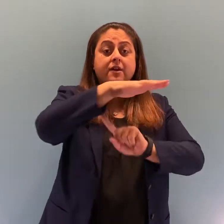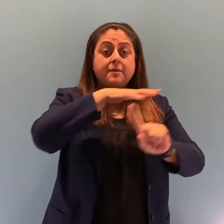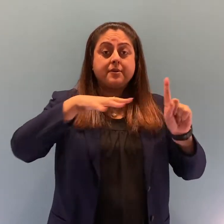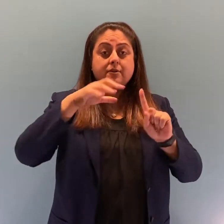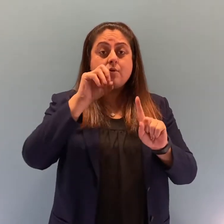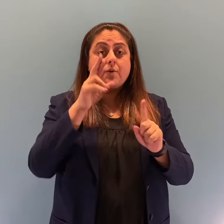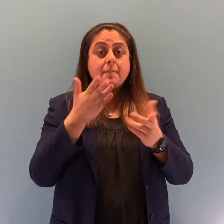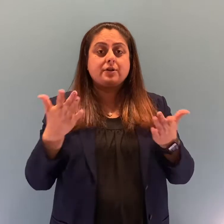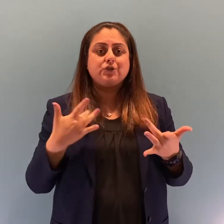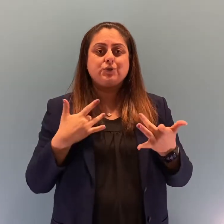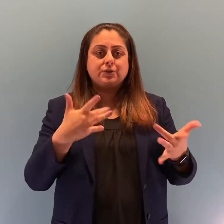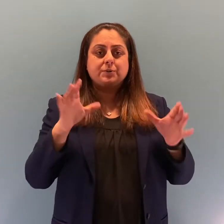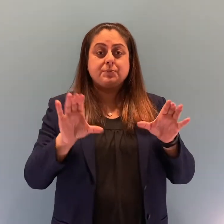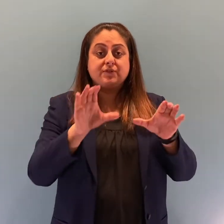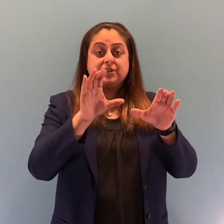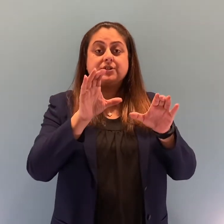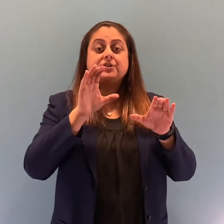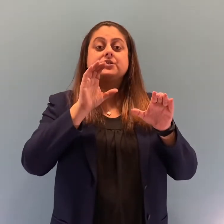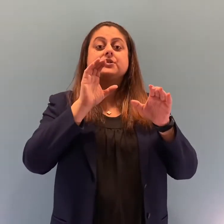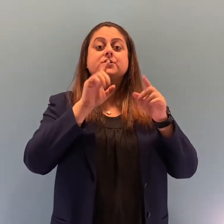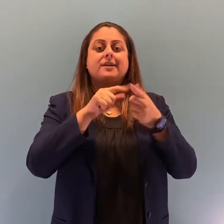apply for a job or perform the duties of a job.